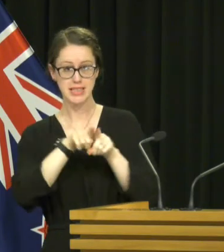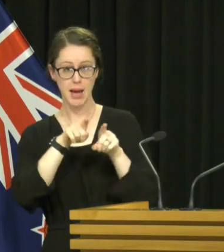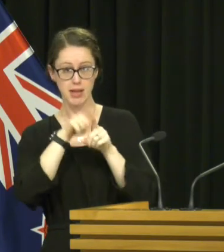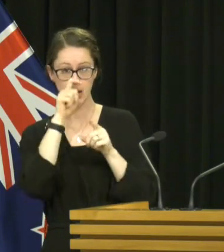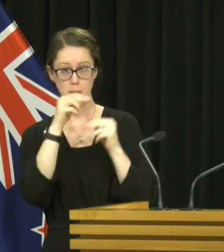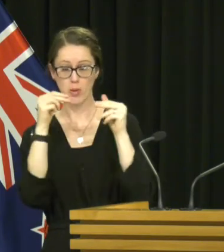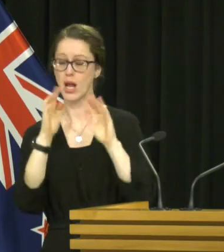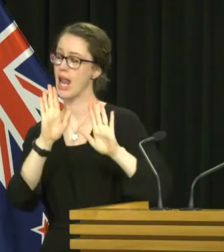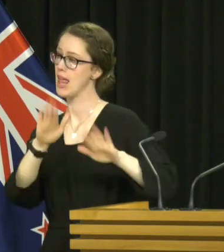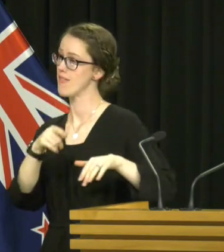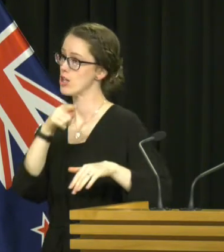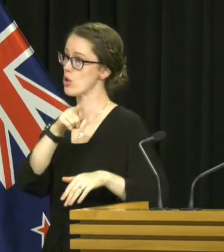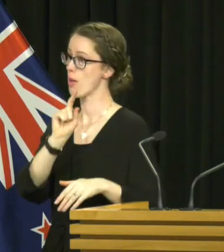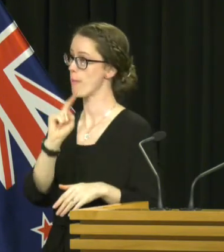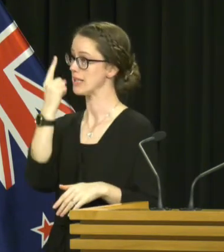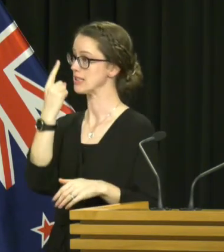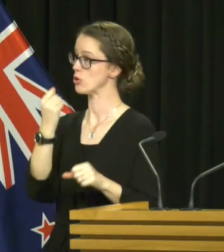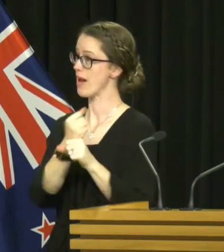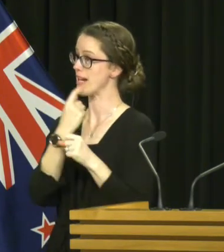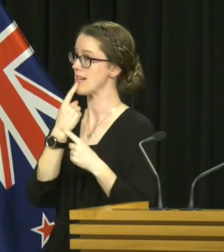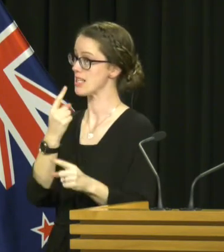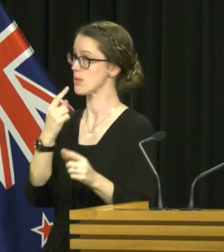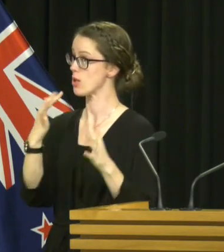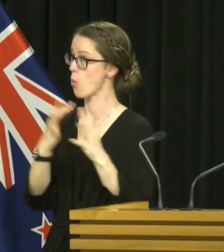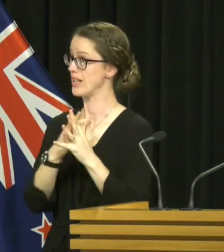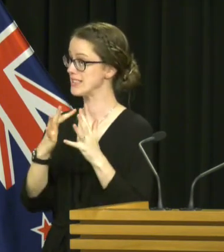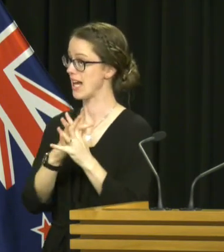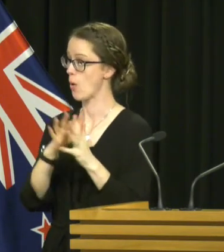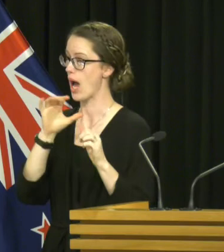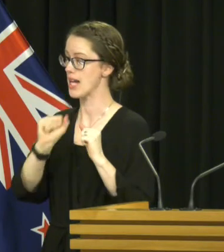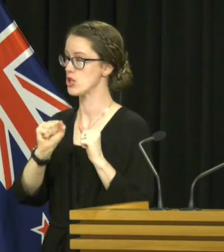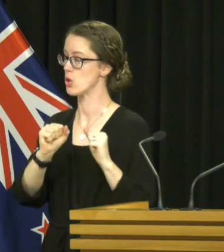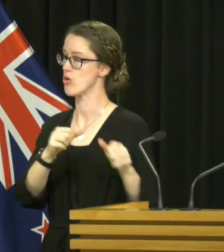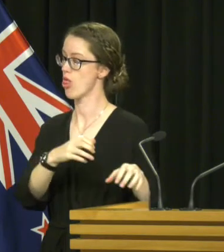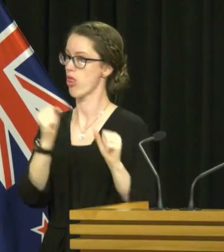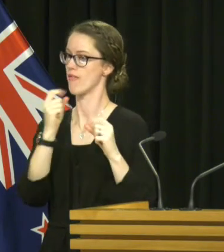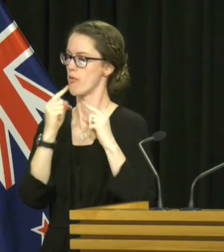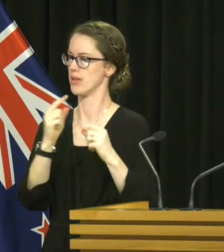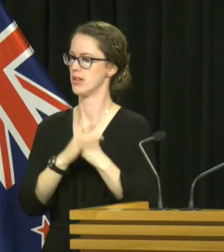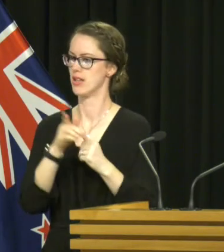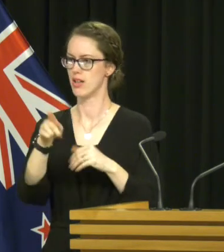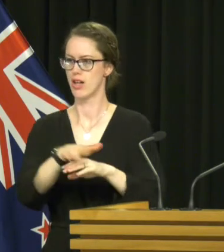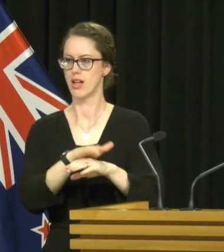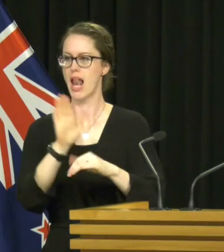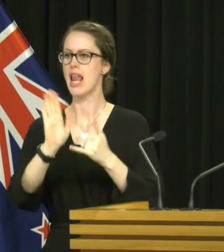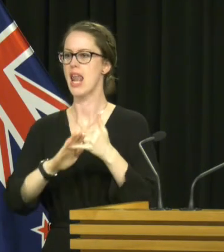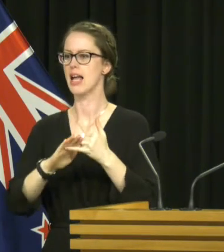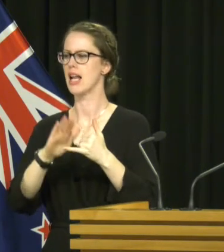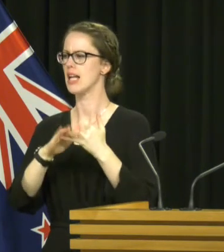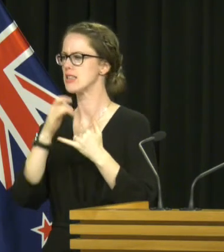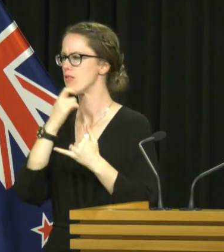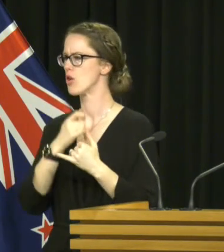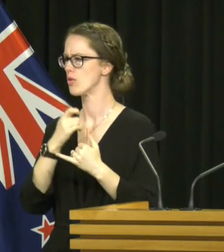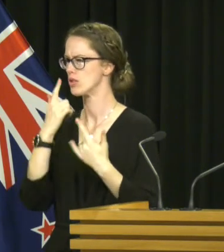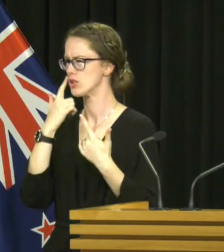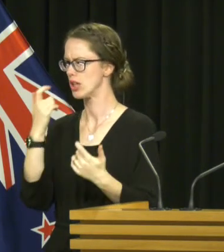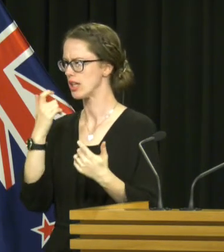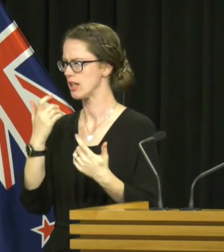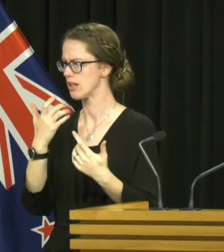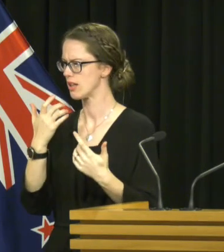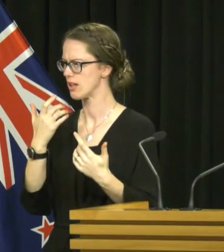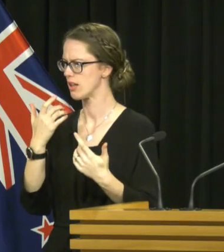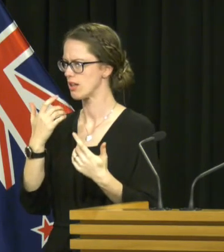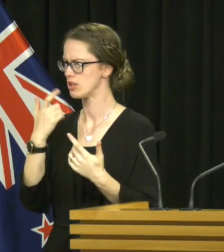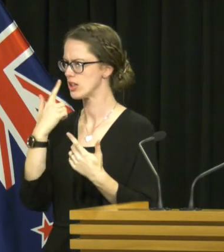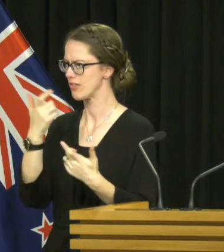isn't it? Again, I'm leaving it to the Minister to make announcements on Wednesday. I would hate to steal head thunder. Have the Green Party... Have the Last couple of questions. I'll just check... You'll forgive